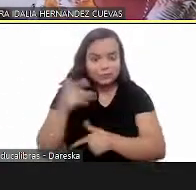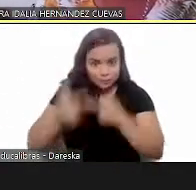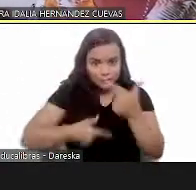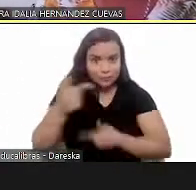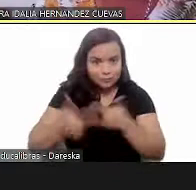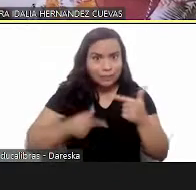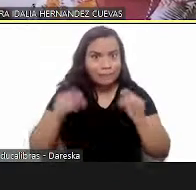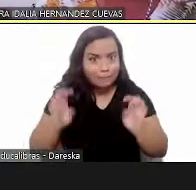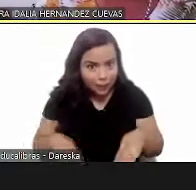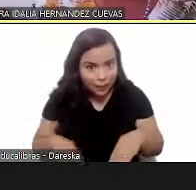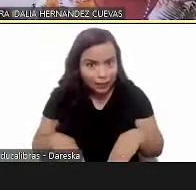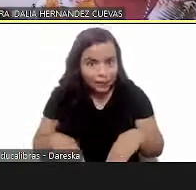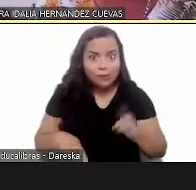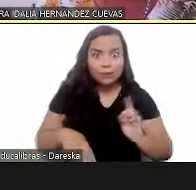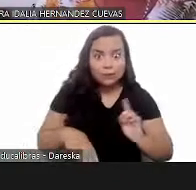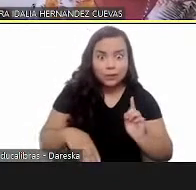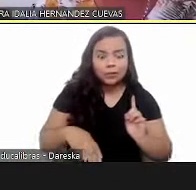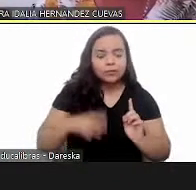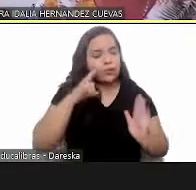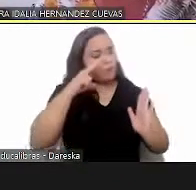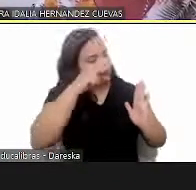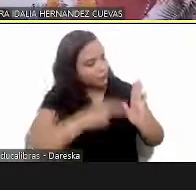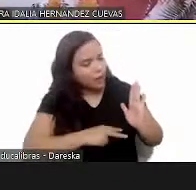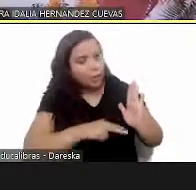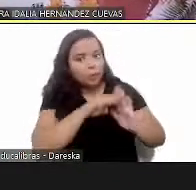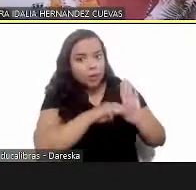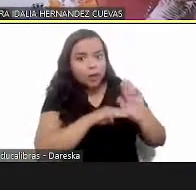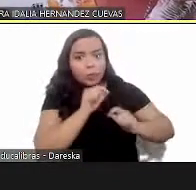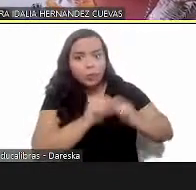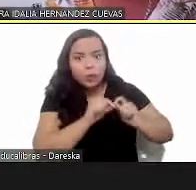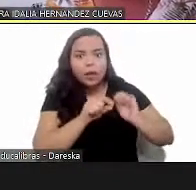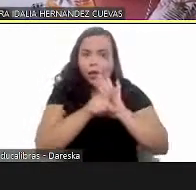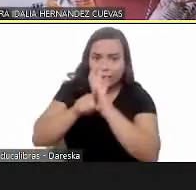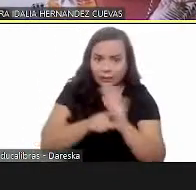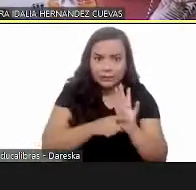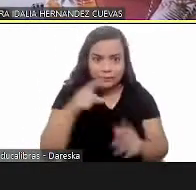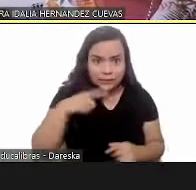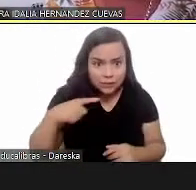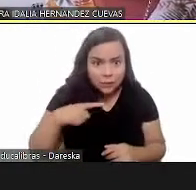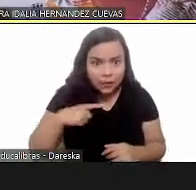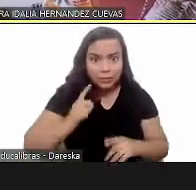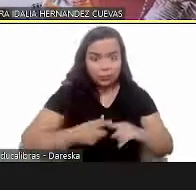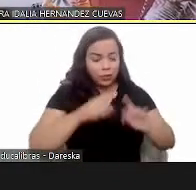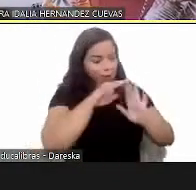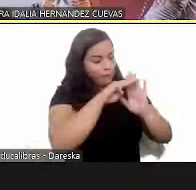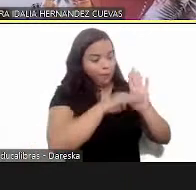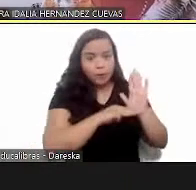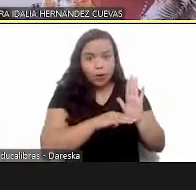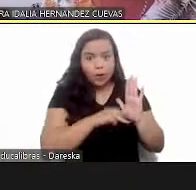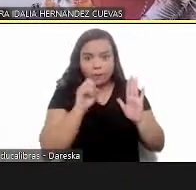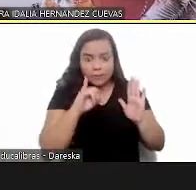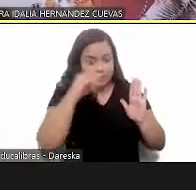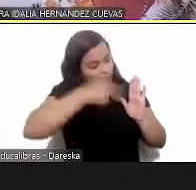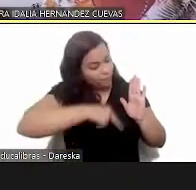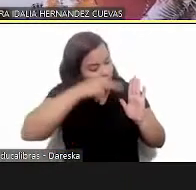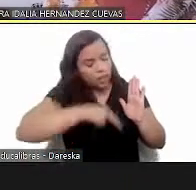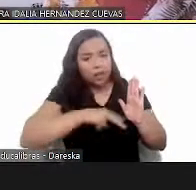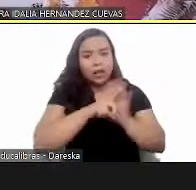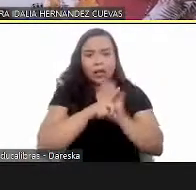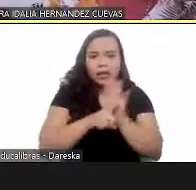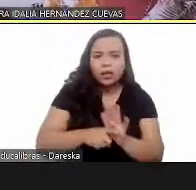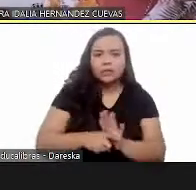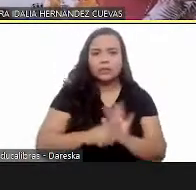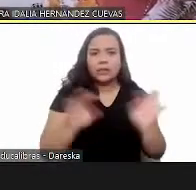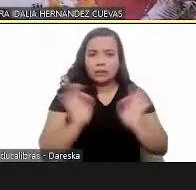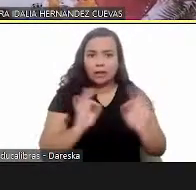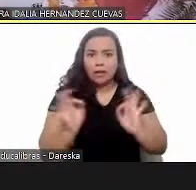haven't have you read have you analyzed have they read and analyzed what's supposed to be enforced otherwise the program is not going to be effective